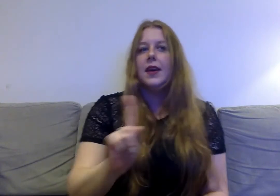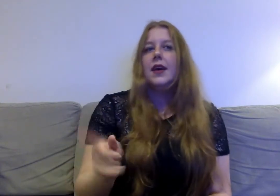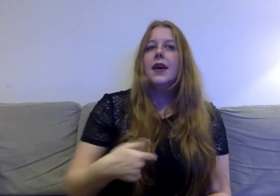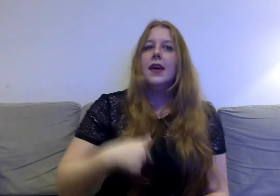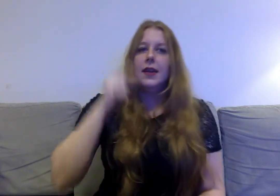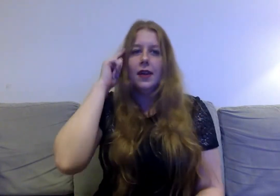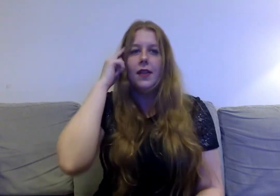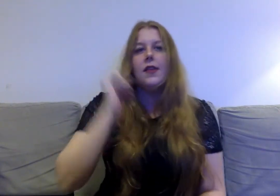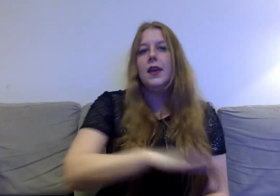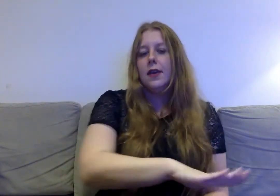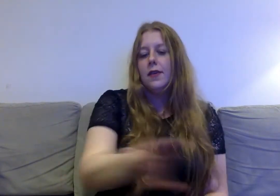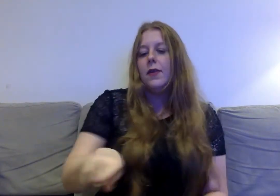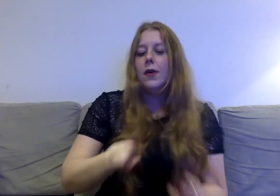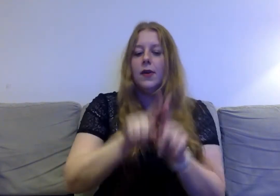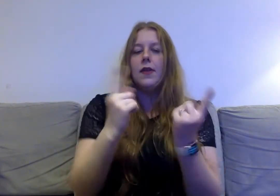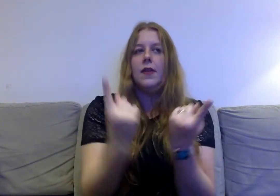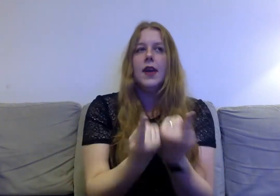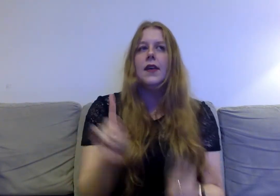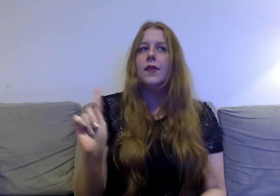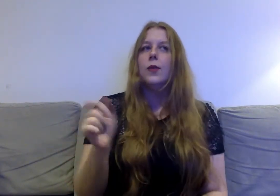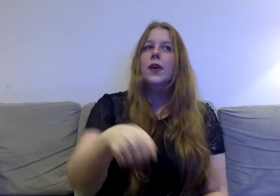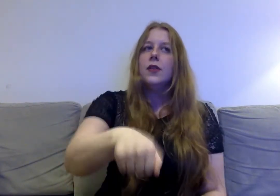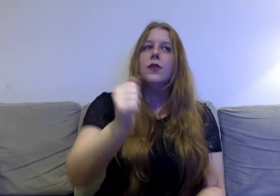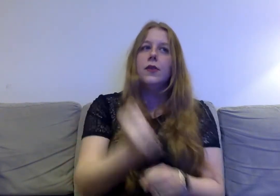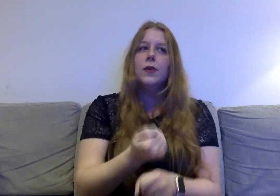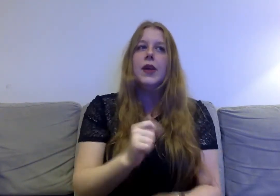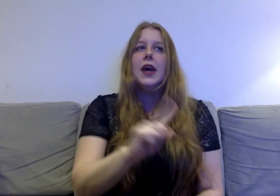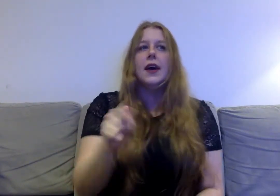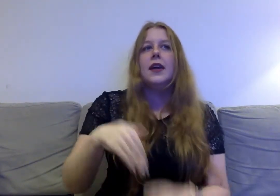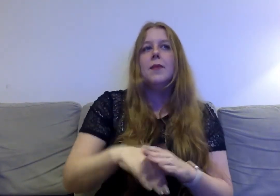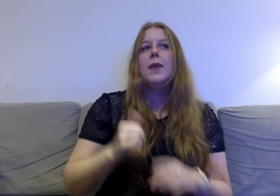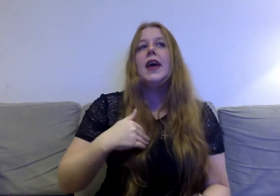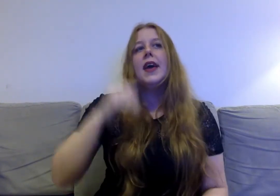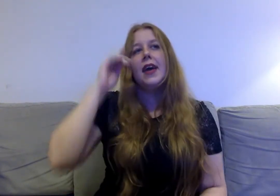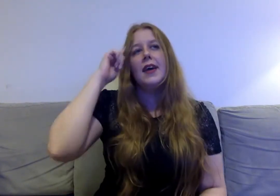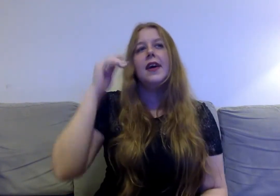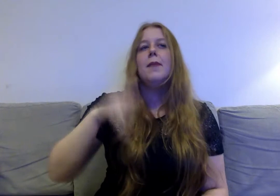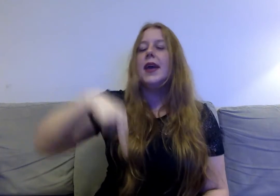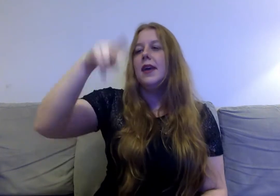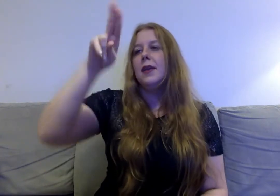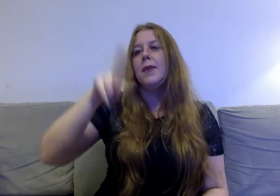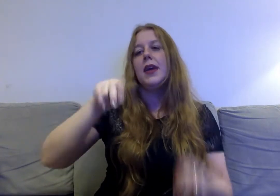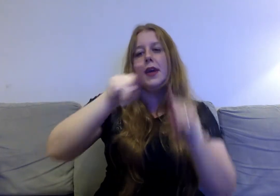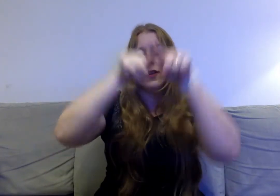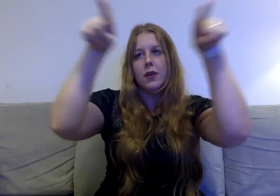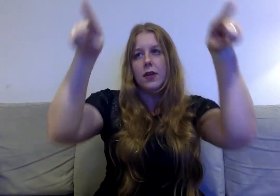And I think about other things And in my head I paint a picture